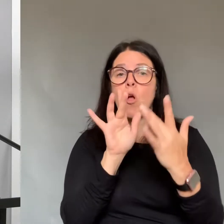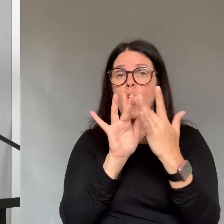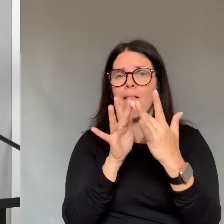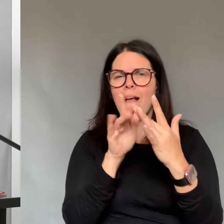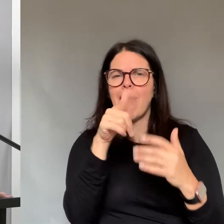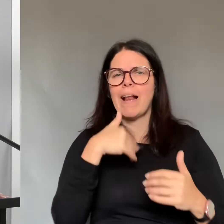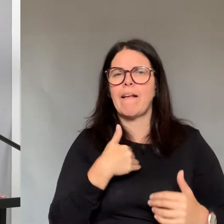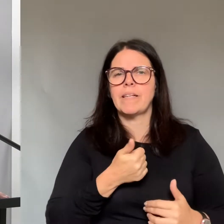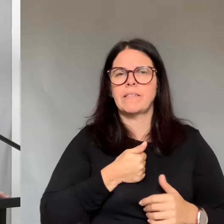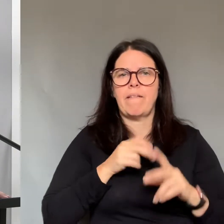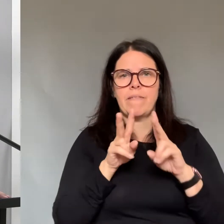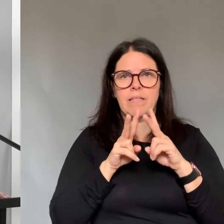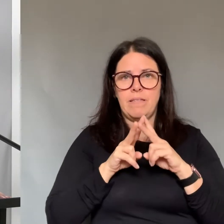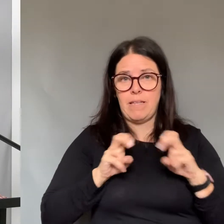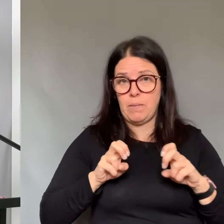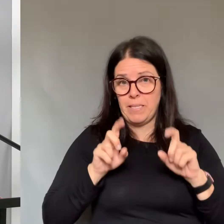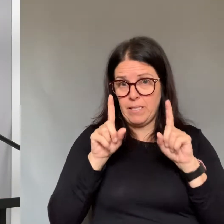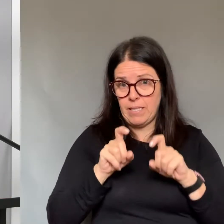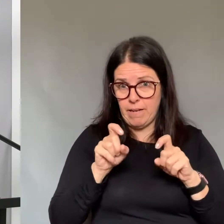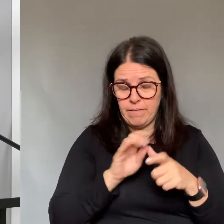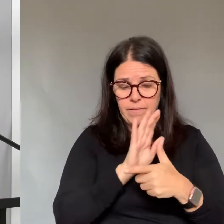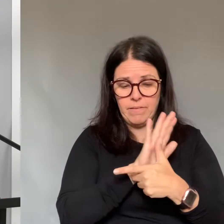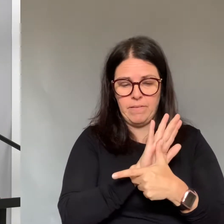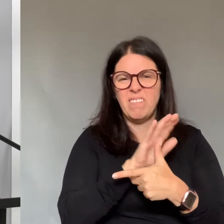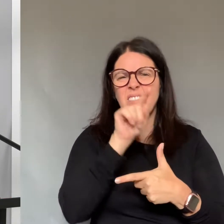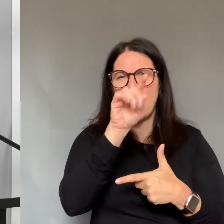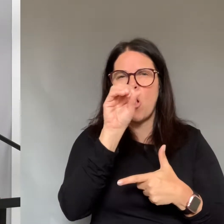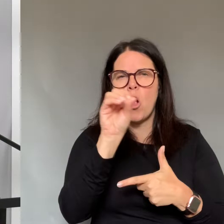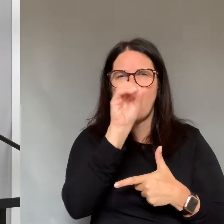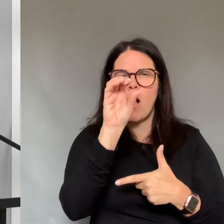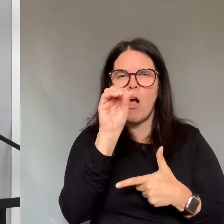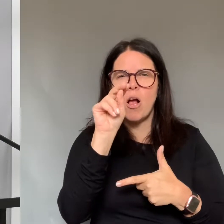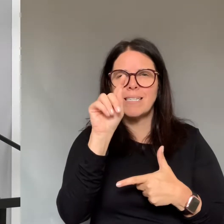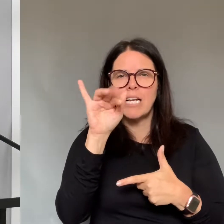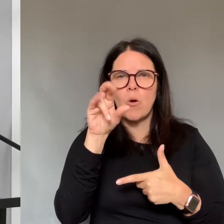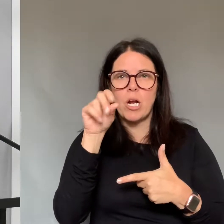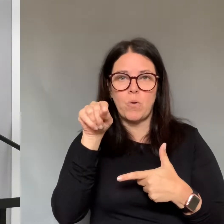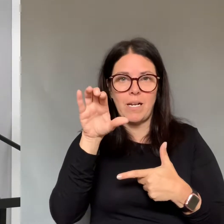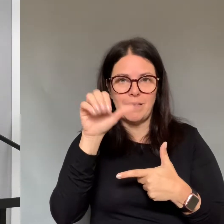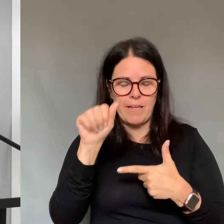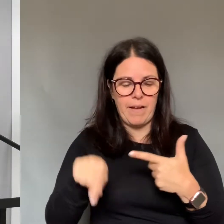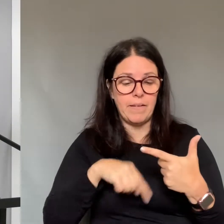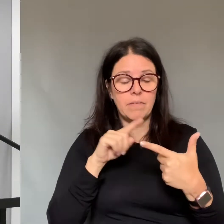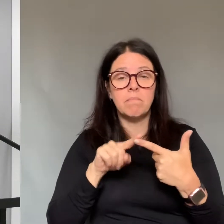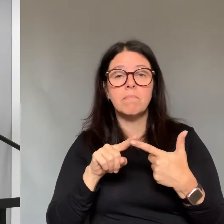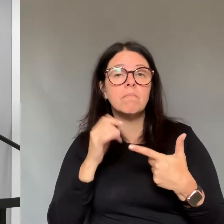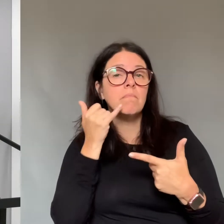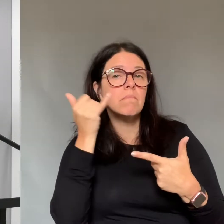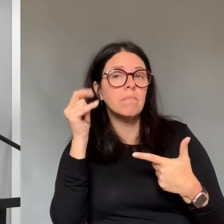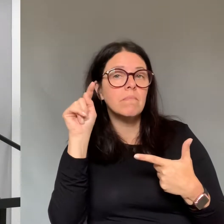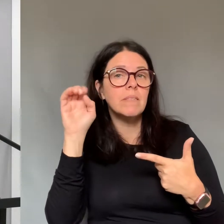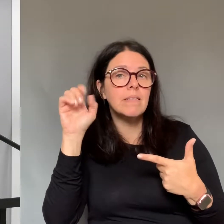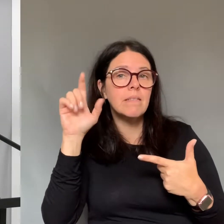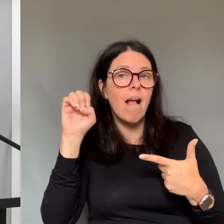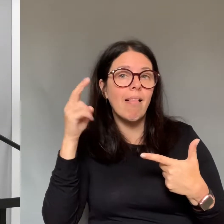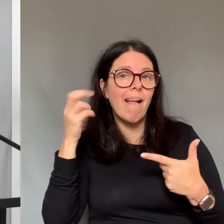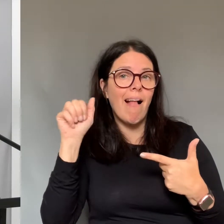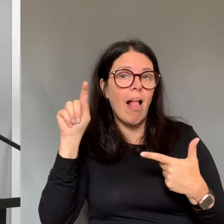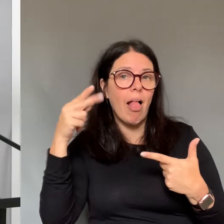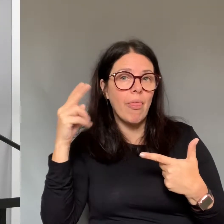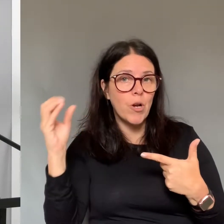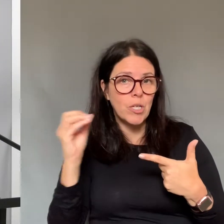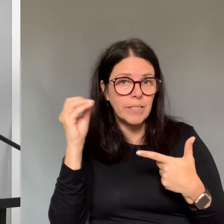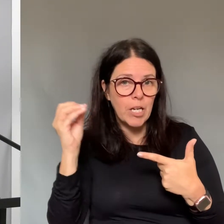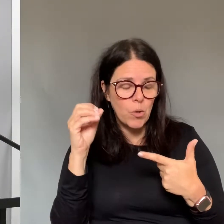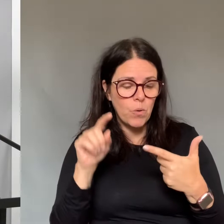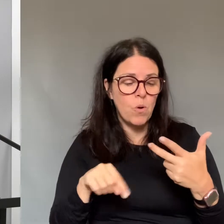If you have traveled outside of Canada and are feeling unwell and need to seek a health assessment for COVID-19 there are three options